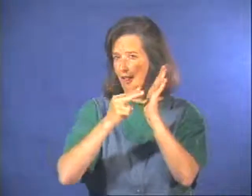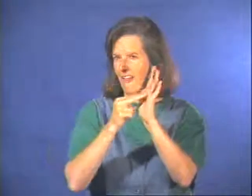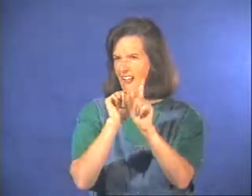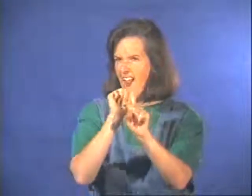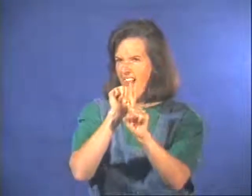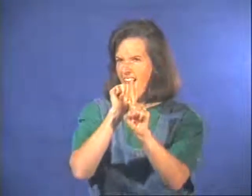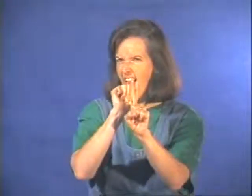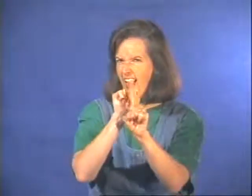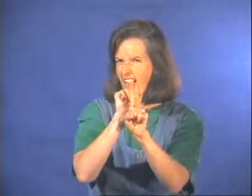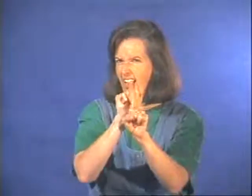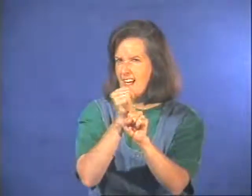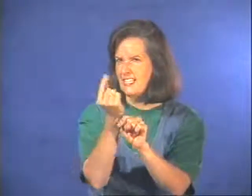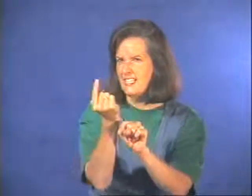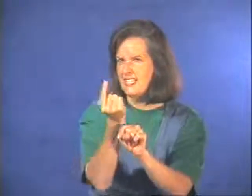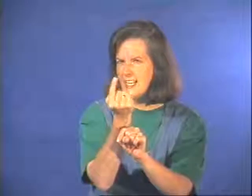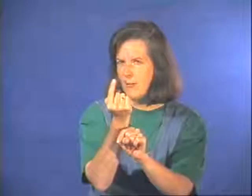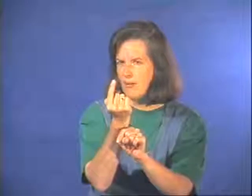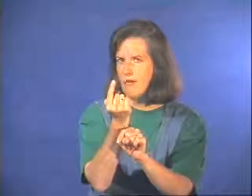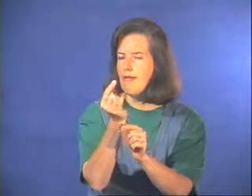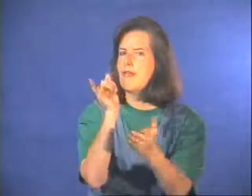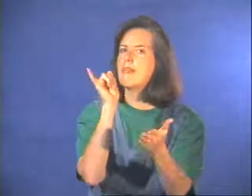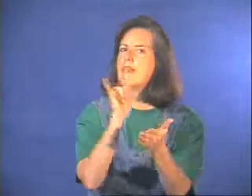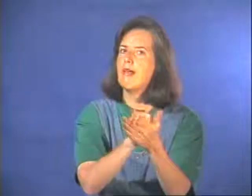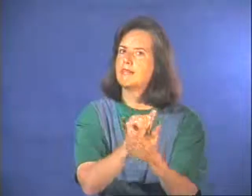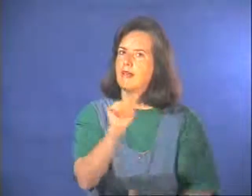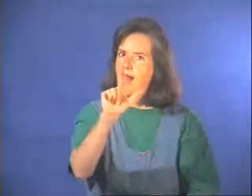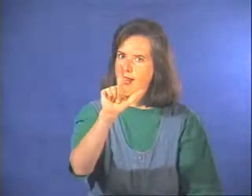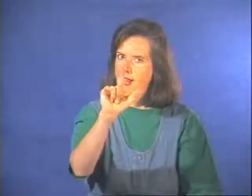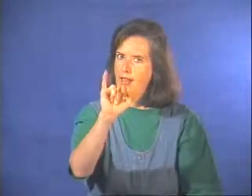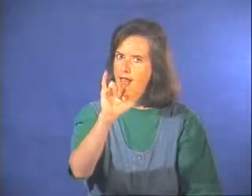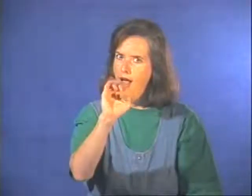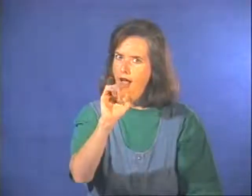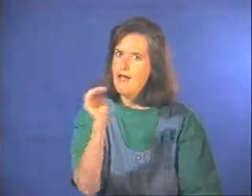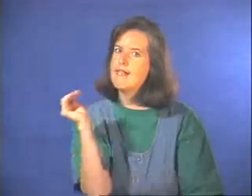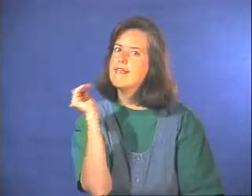somebody, it is a L-I-E, lie.